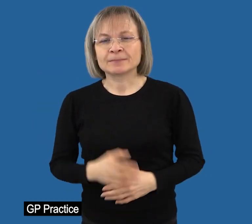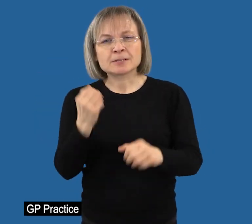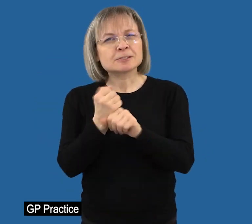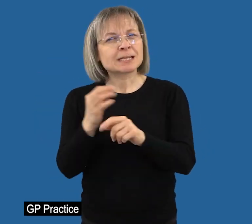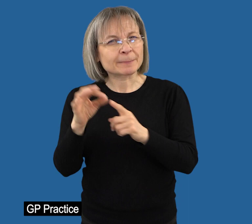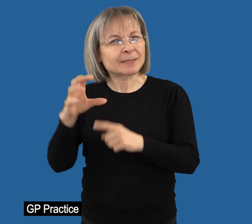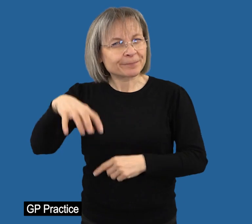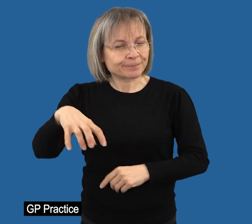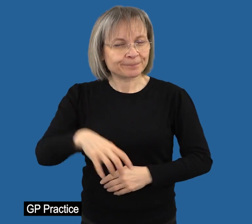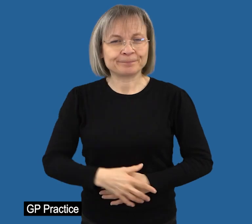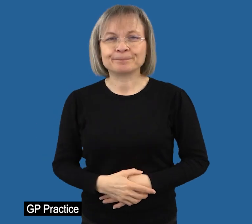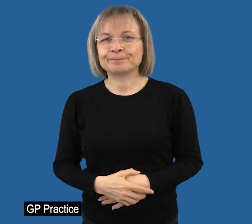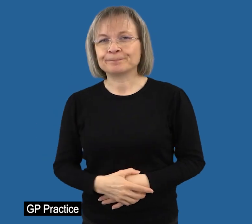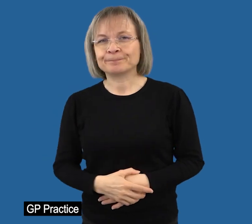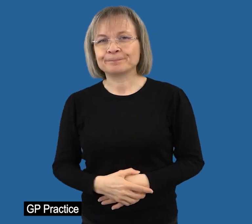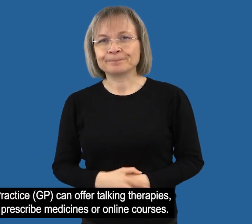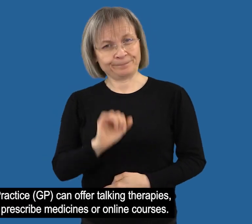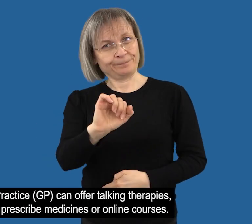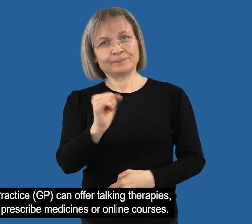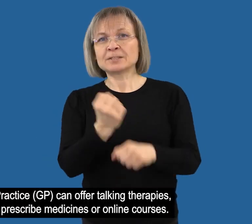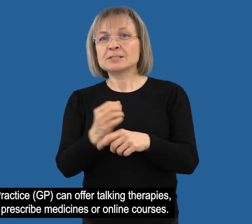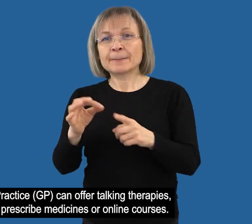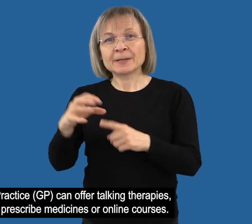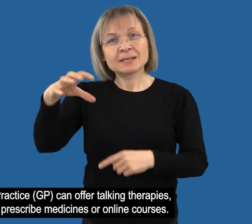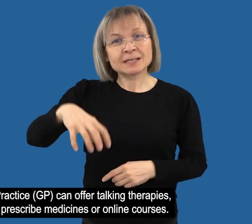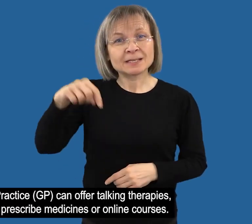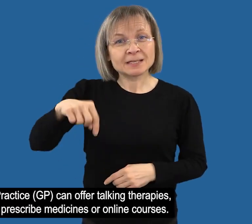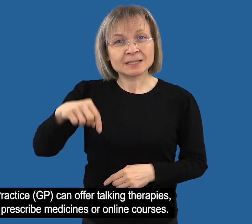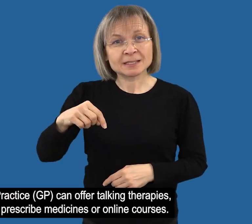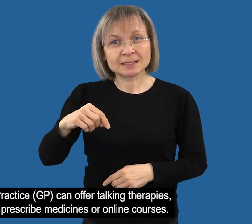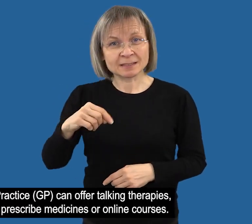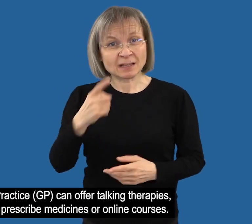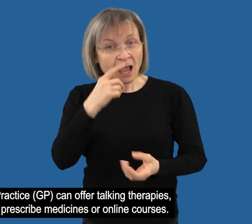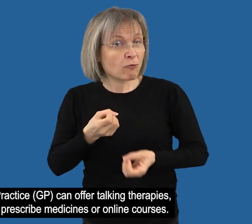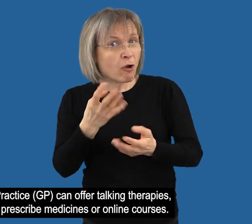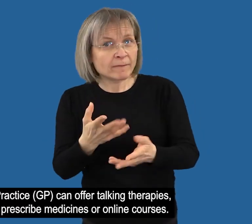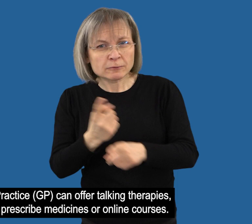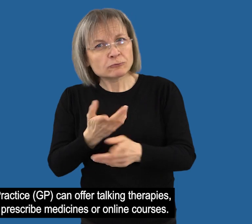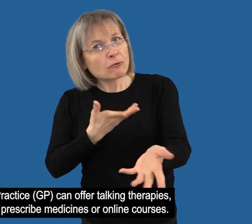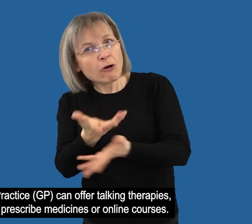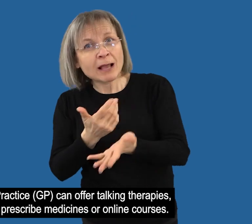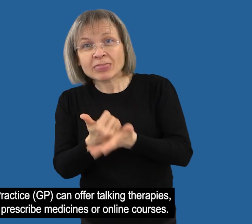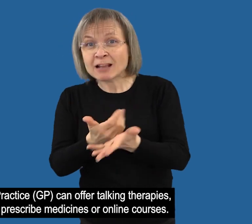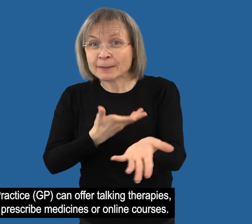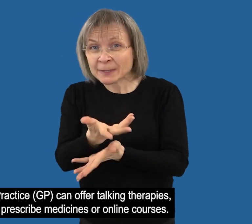GP Practice Your general practice, GP, can offer talking therapies,